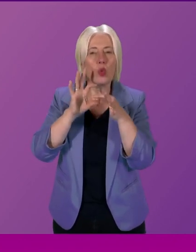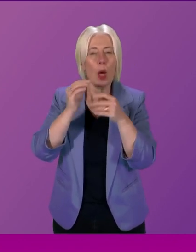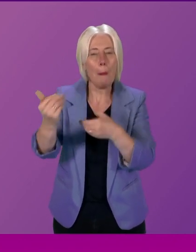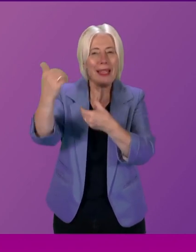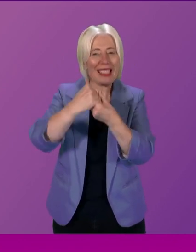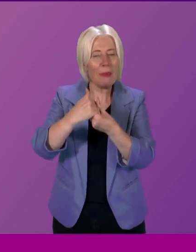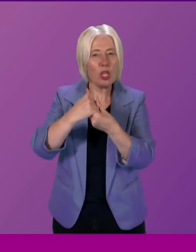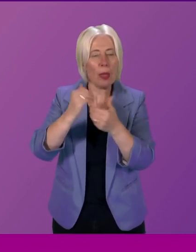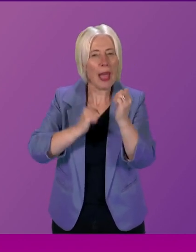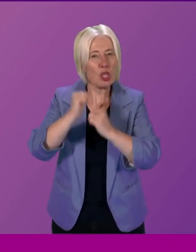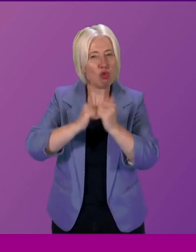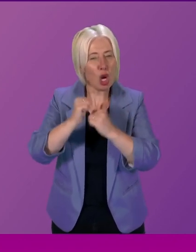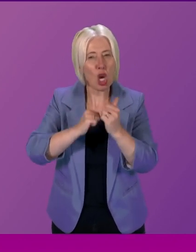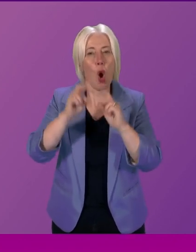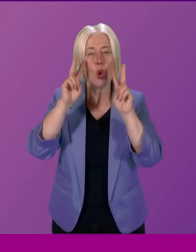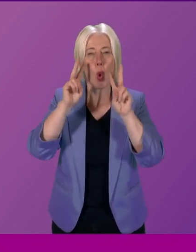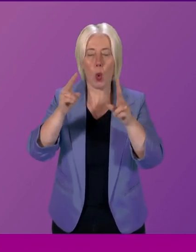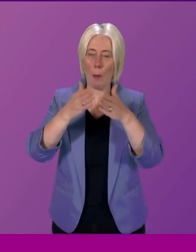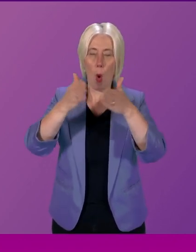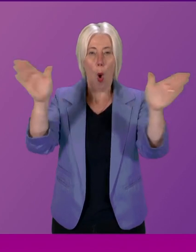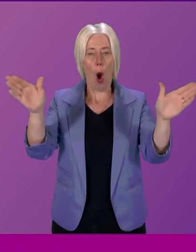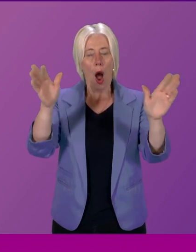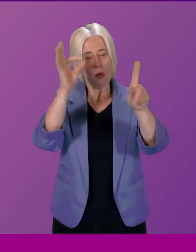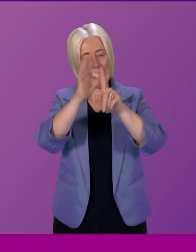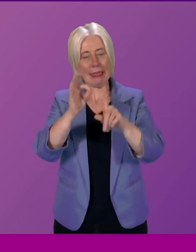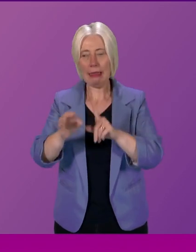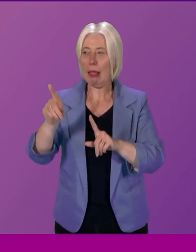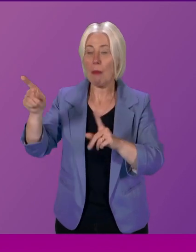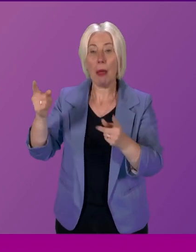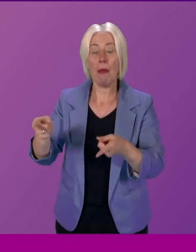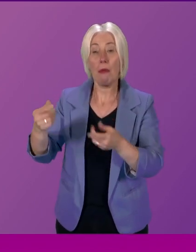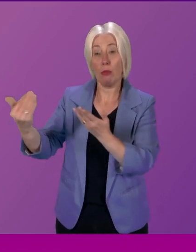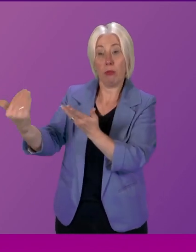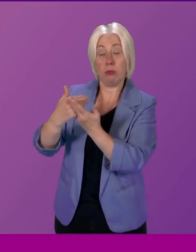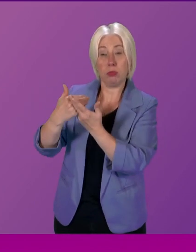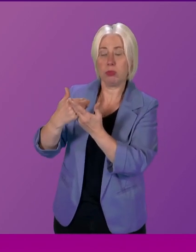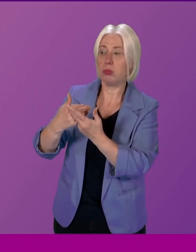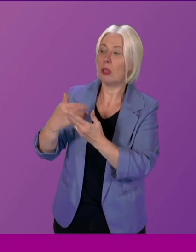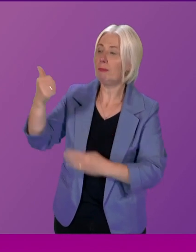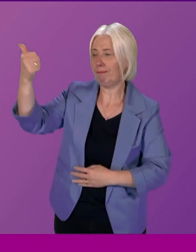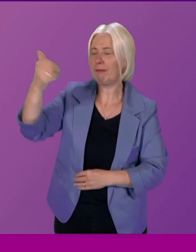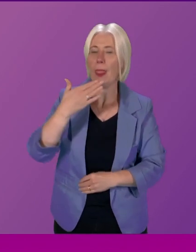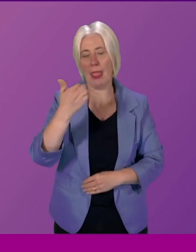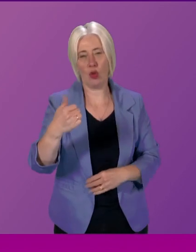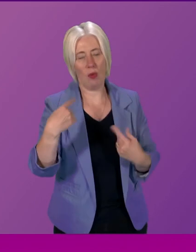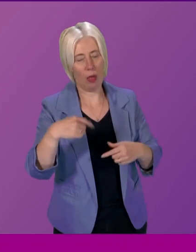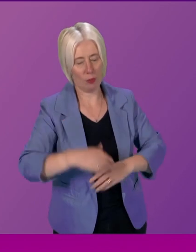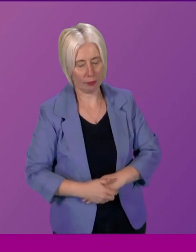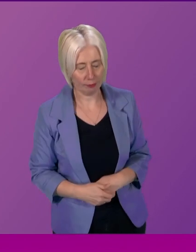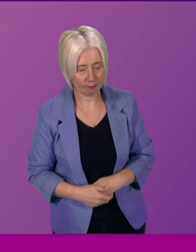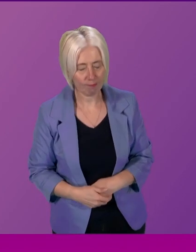participation restructure we actually could look at those things in more detail I'll away to the minister minister thank you Mr O'Kane for taking my intervention